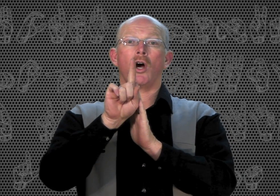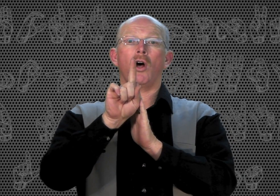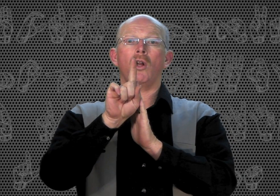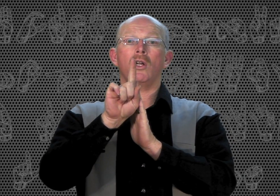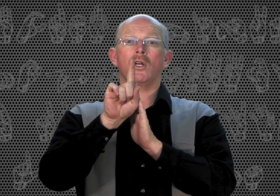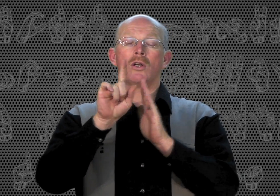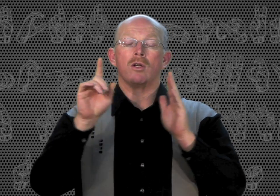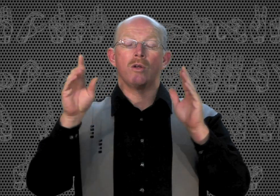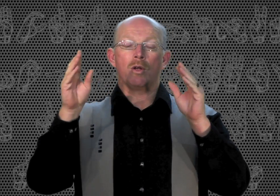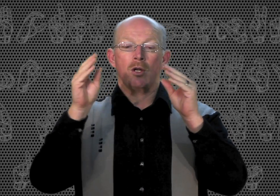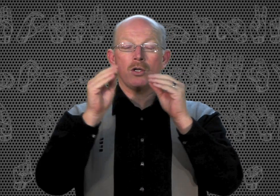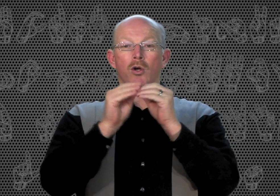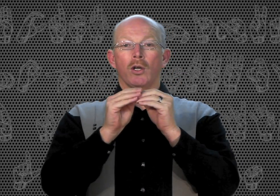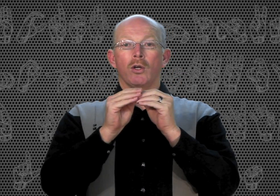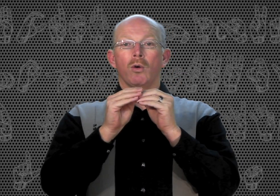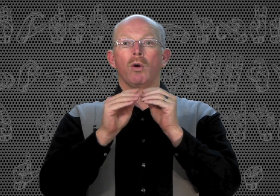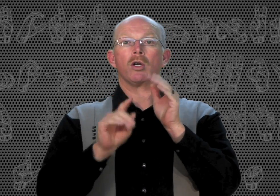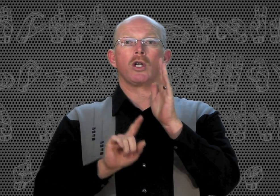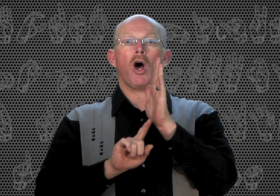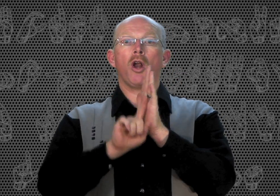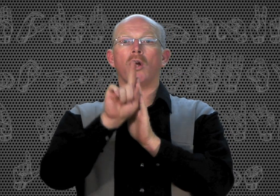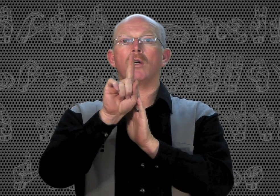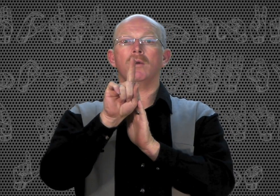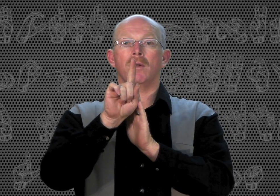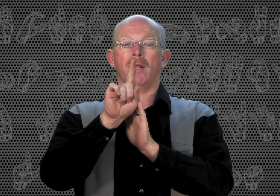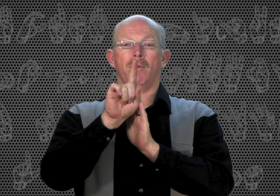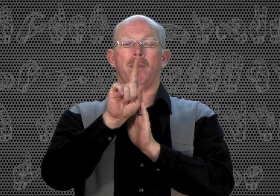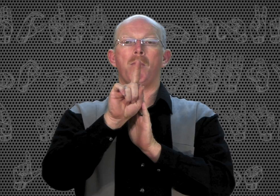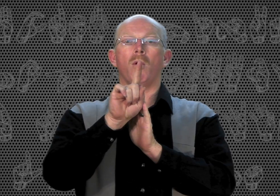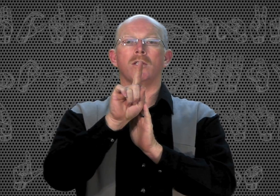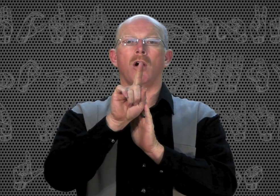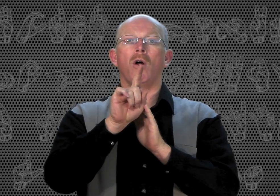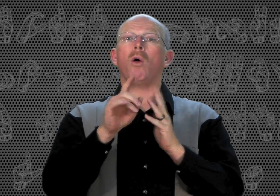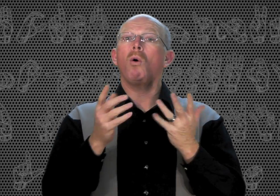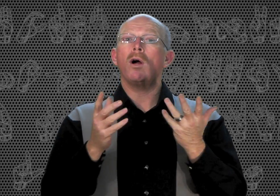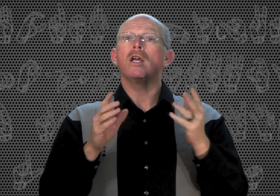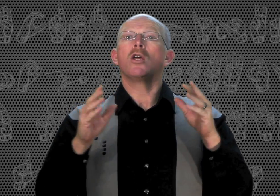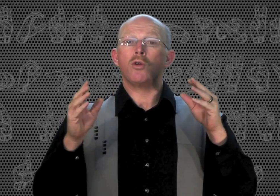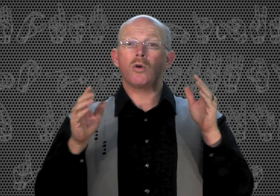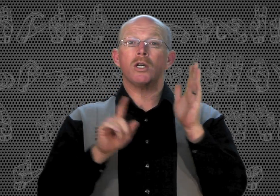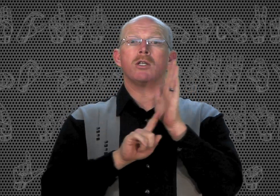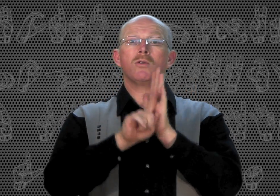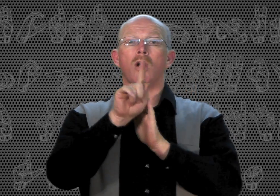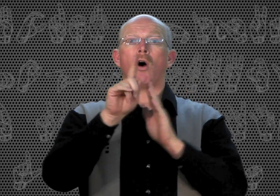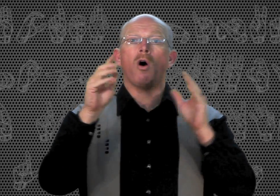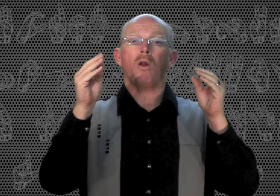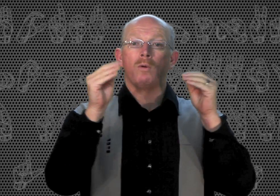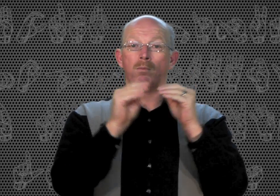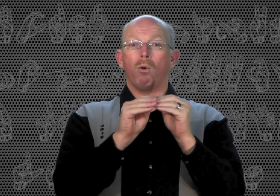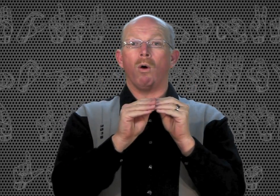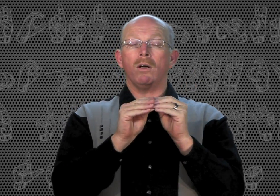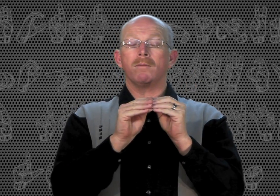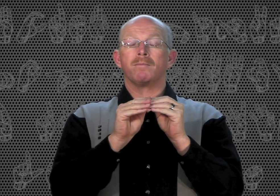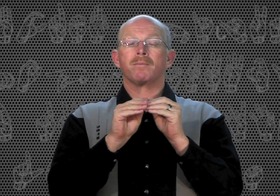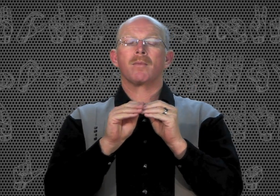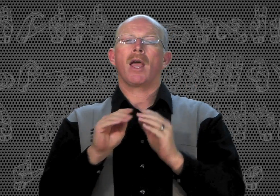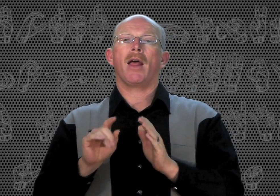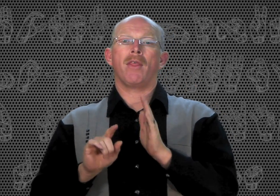Tall. You could do taller. That would be more tall. Or you could do tall more. And